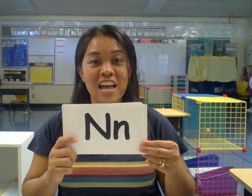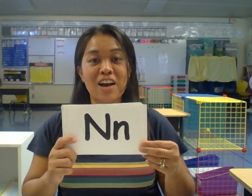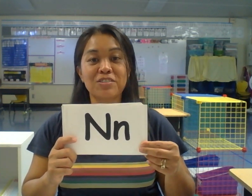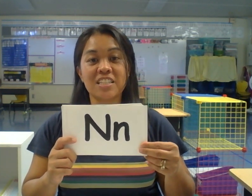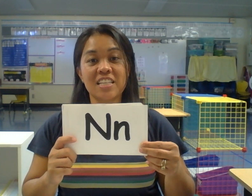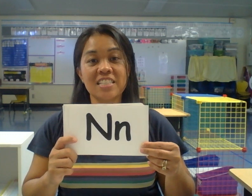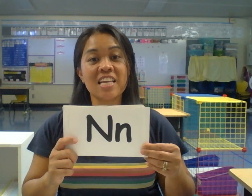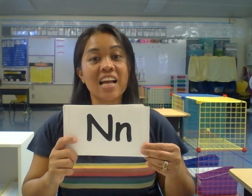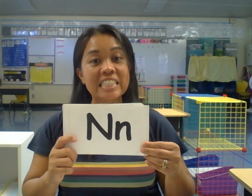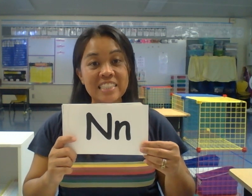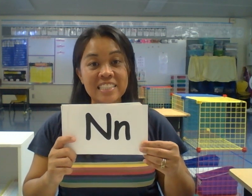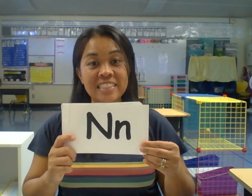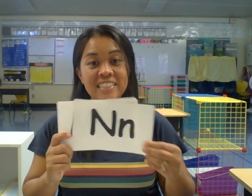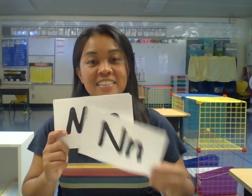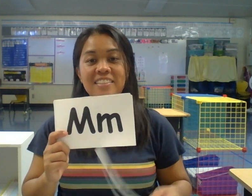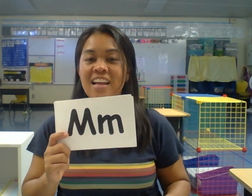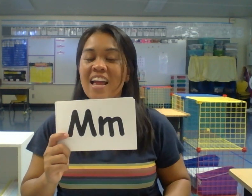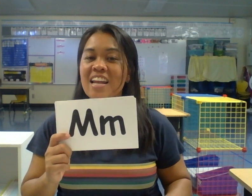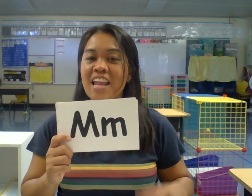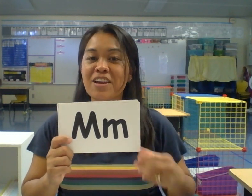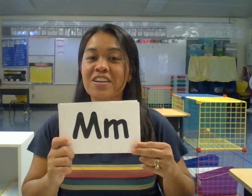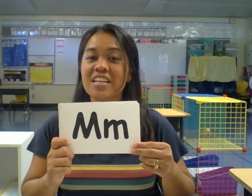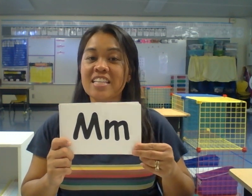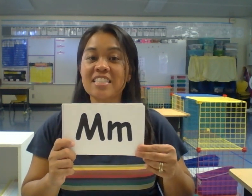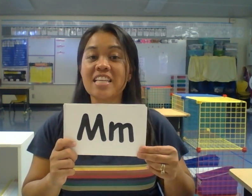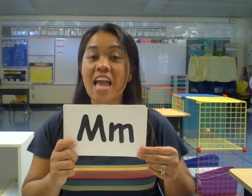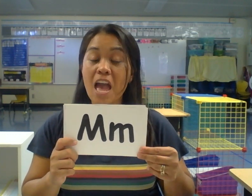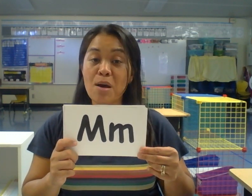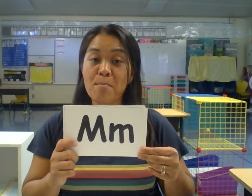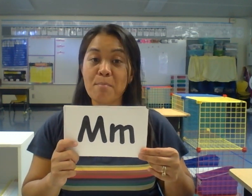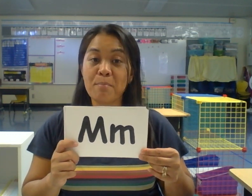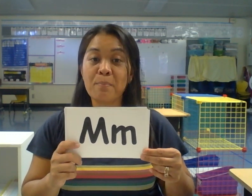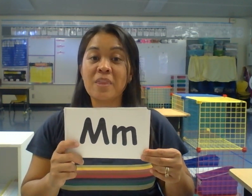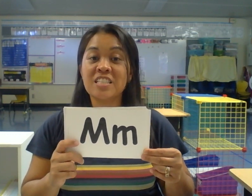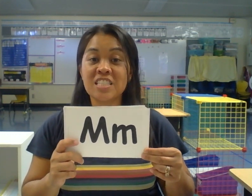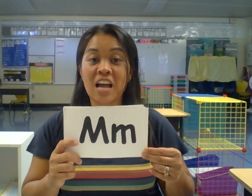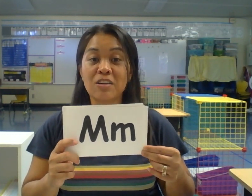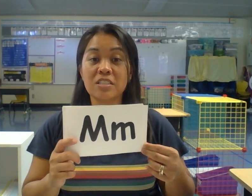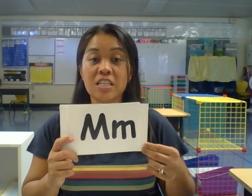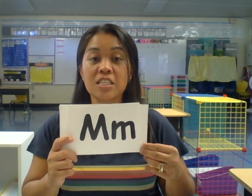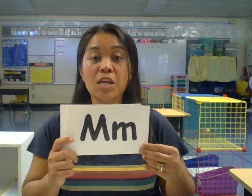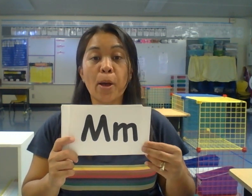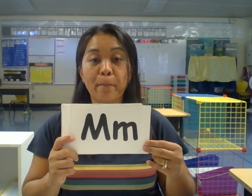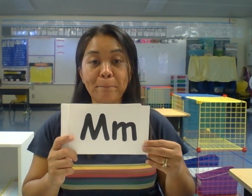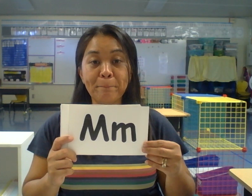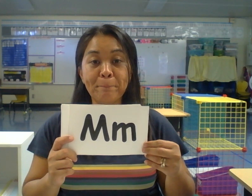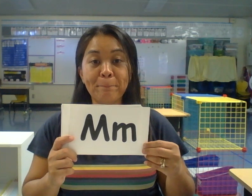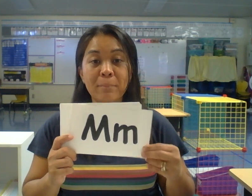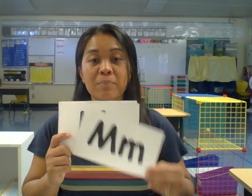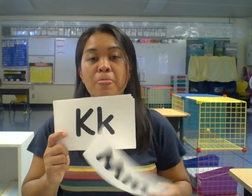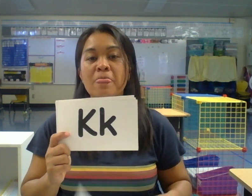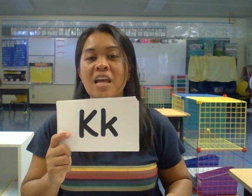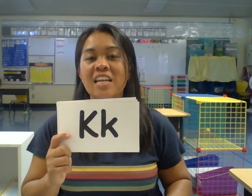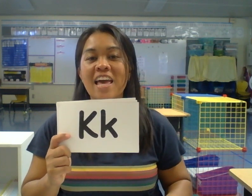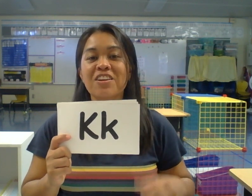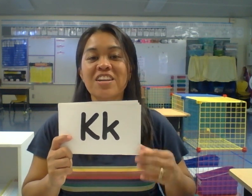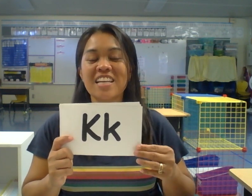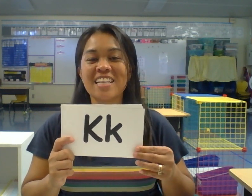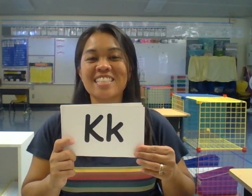Sound is N. Letter is M. Sound is N. Letter is